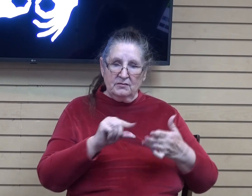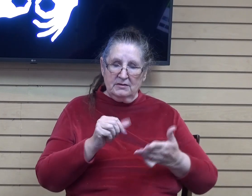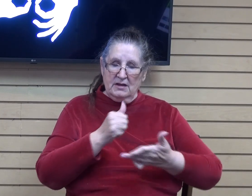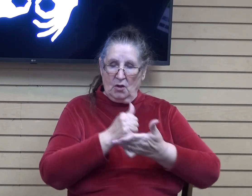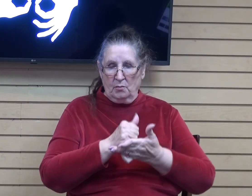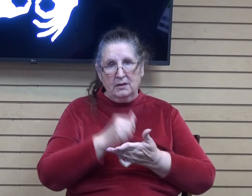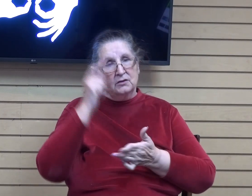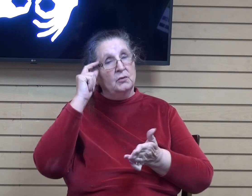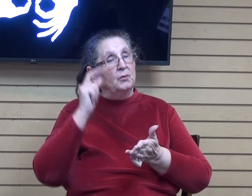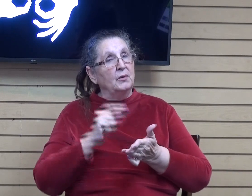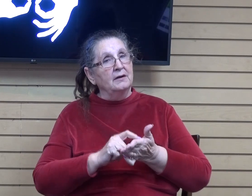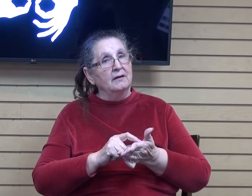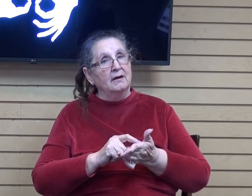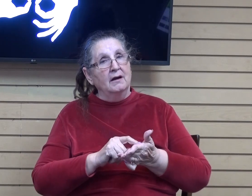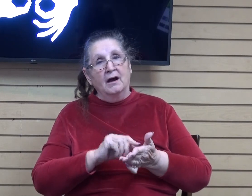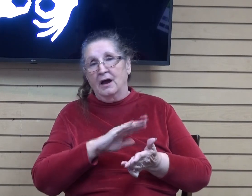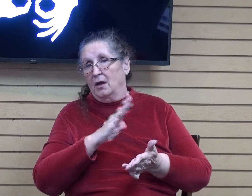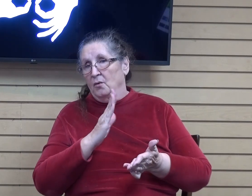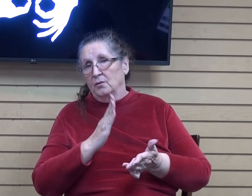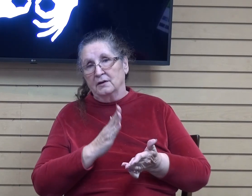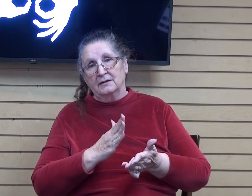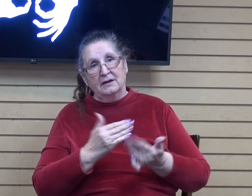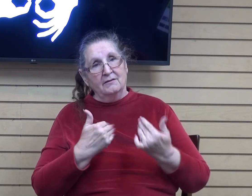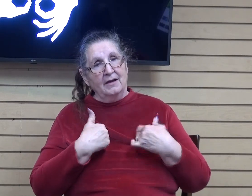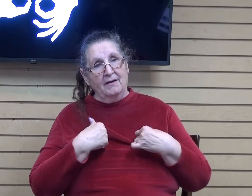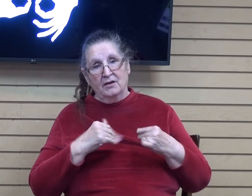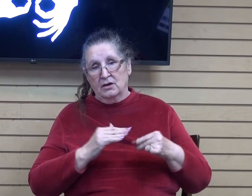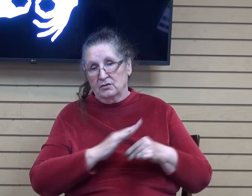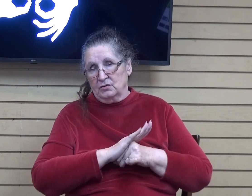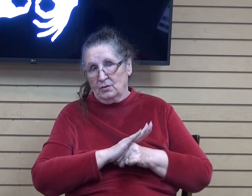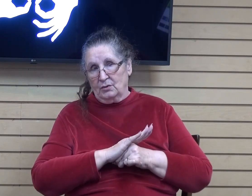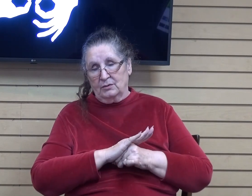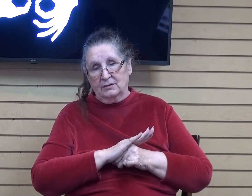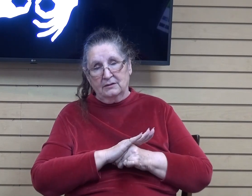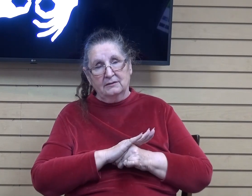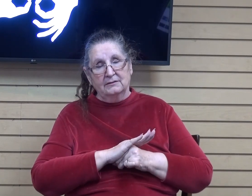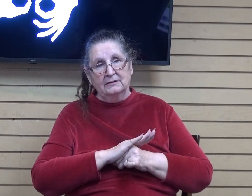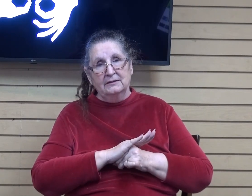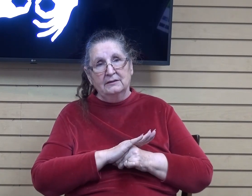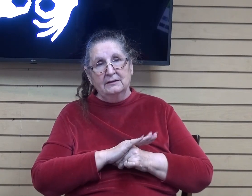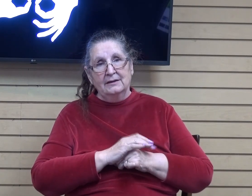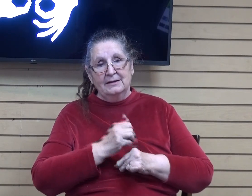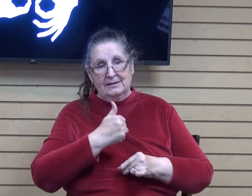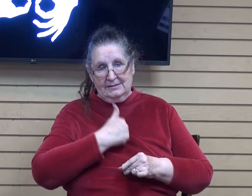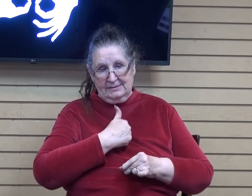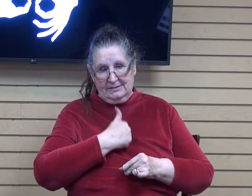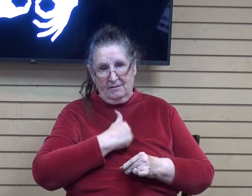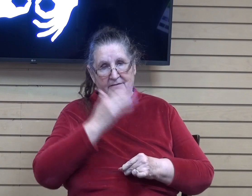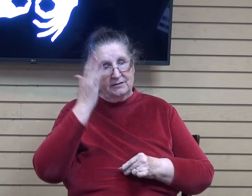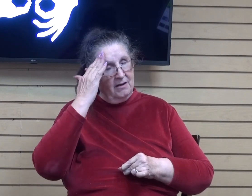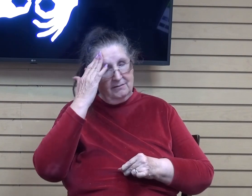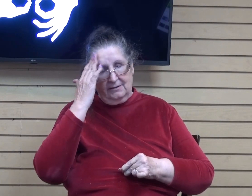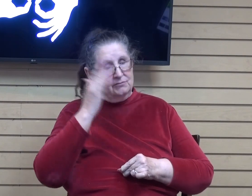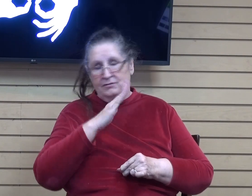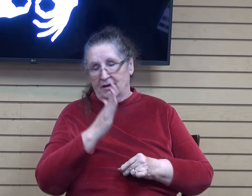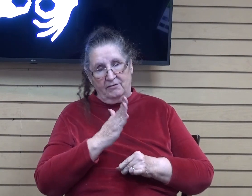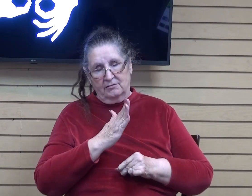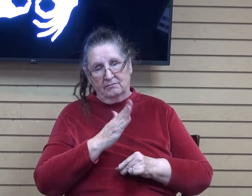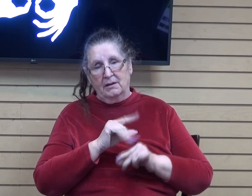that i will never have total and complete self-knowledge but that